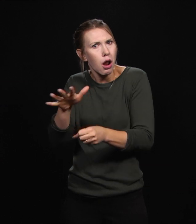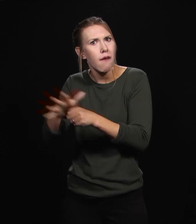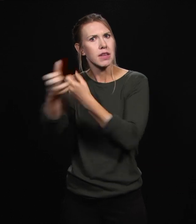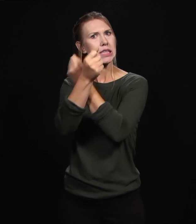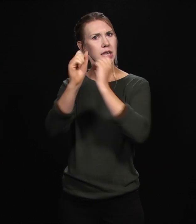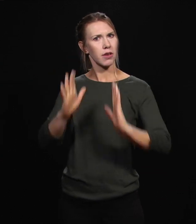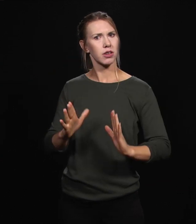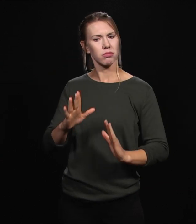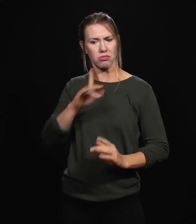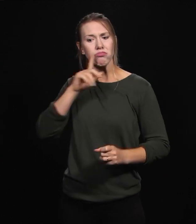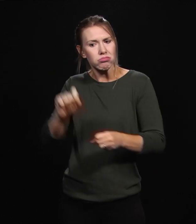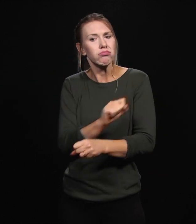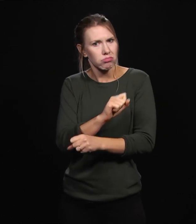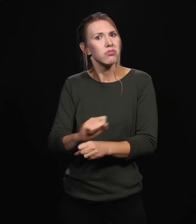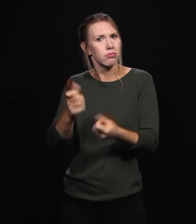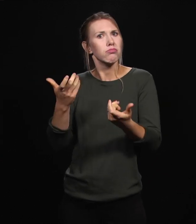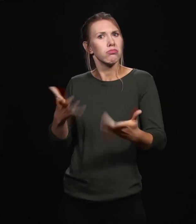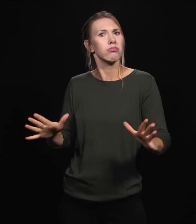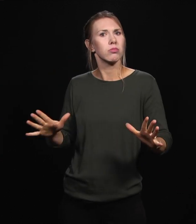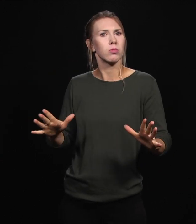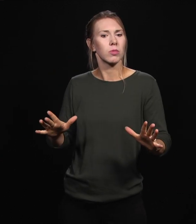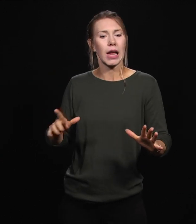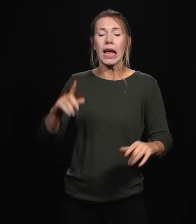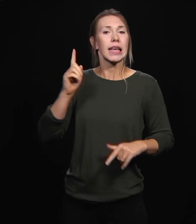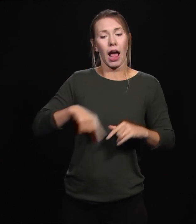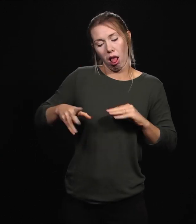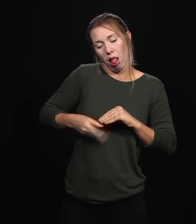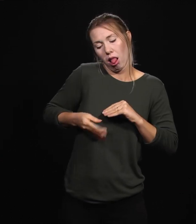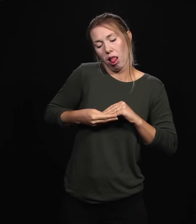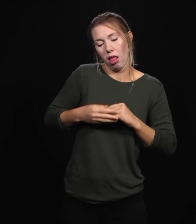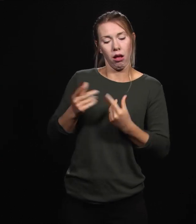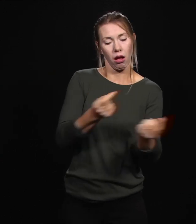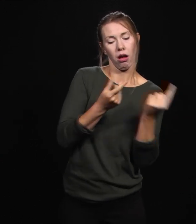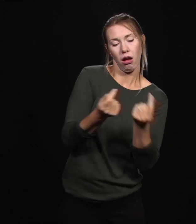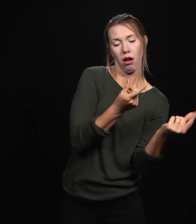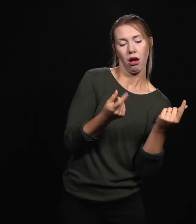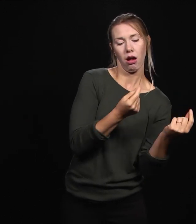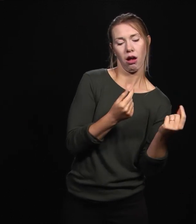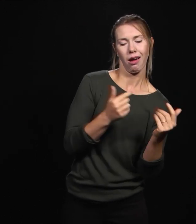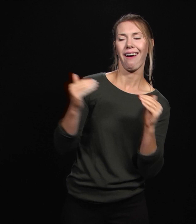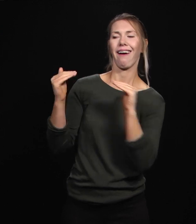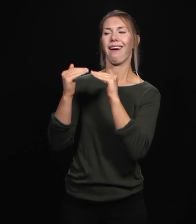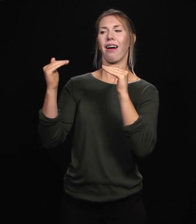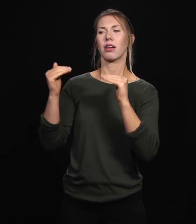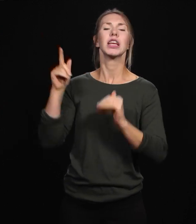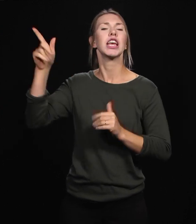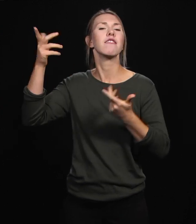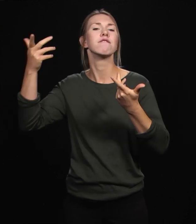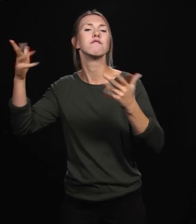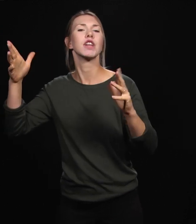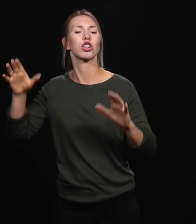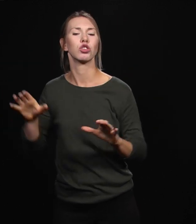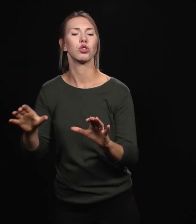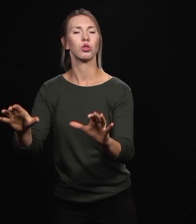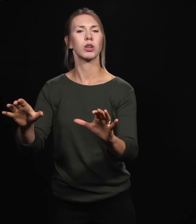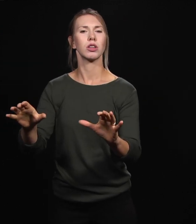It can't be anything that we do. It's only what He has done. And don't miss this. You say to yourself, well,